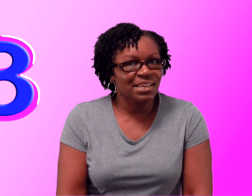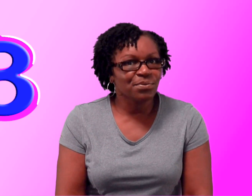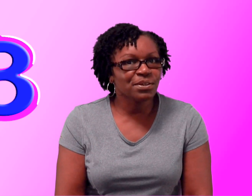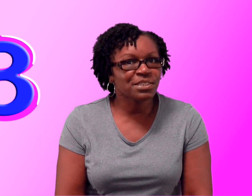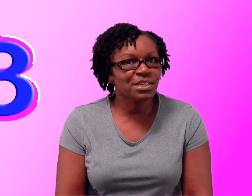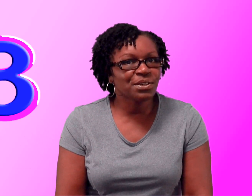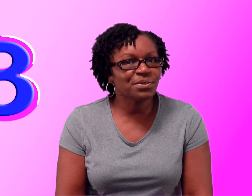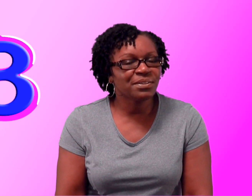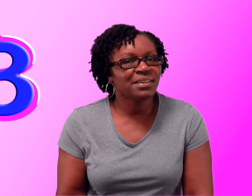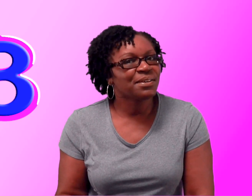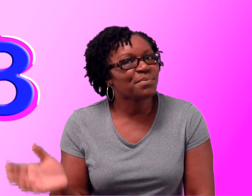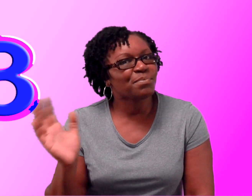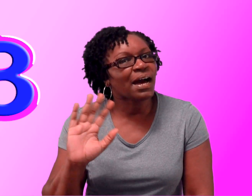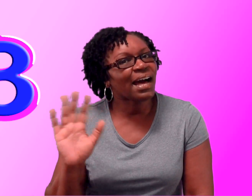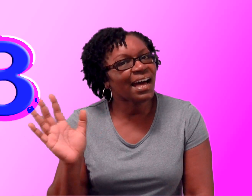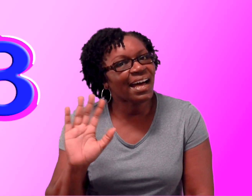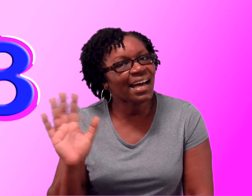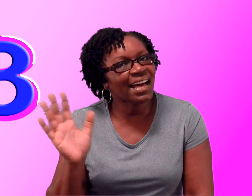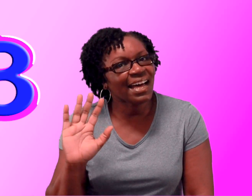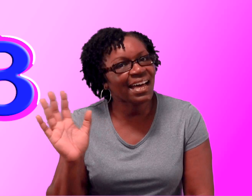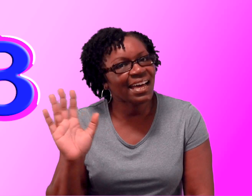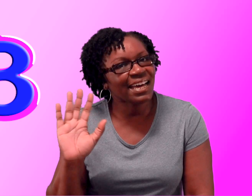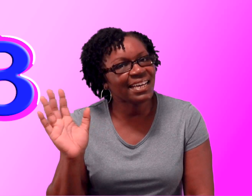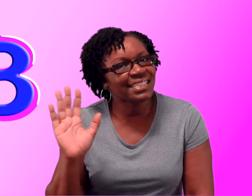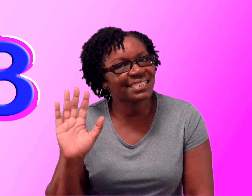See you real soon, bye.